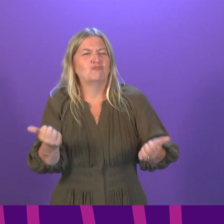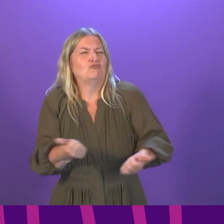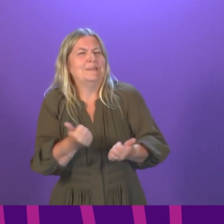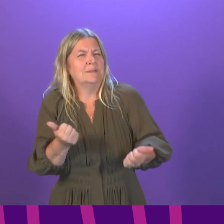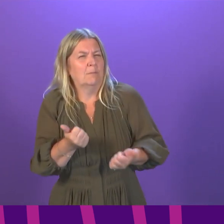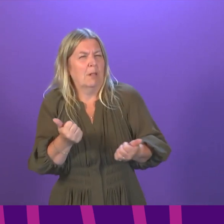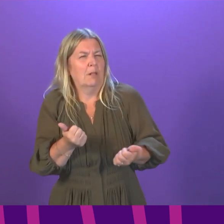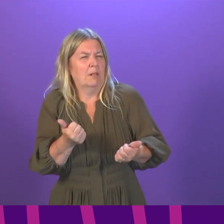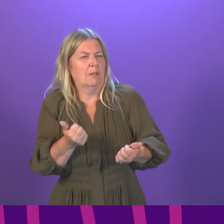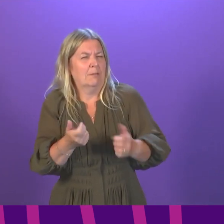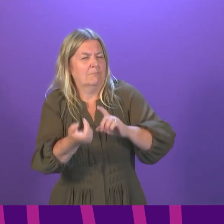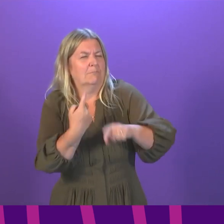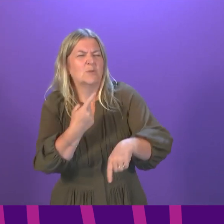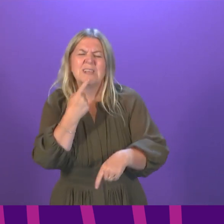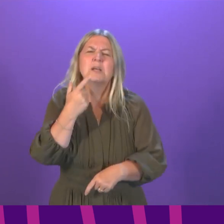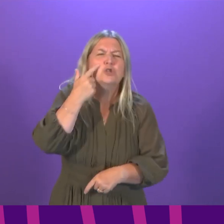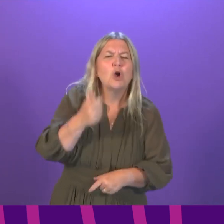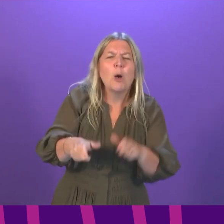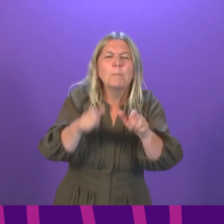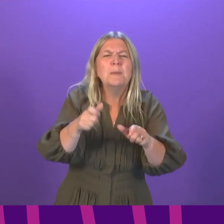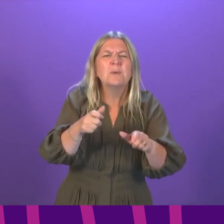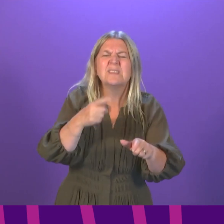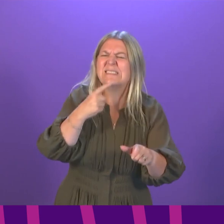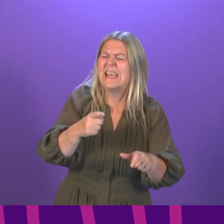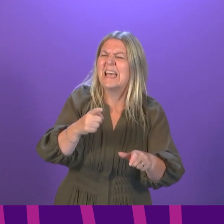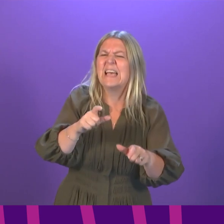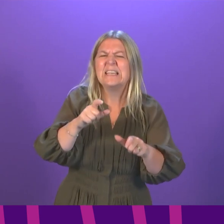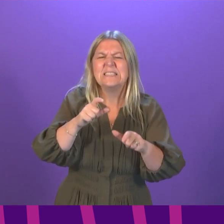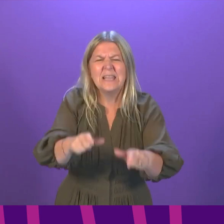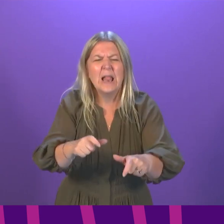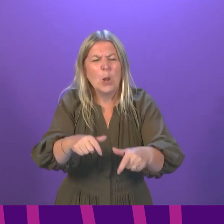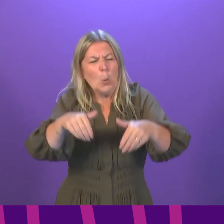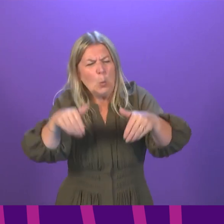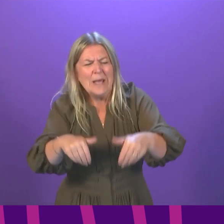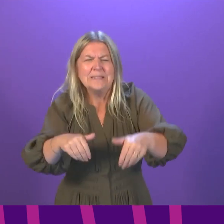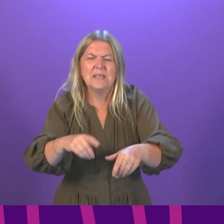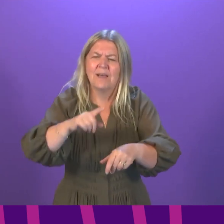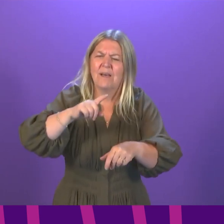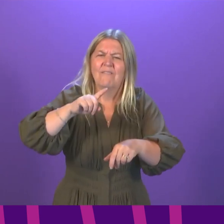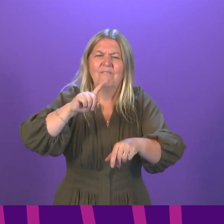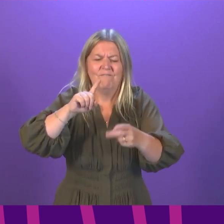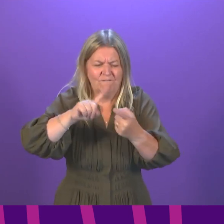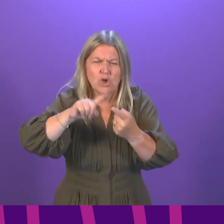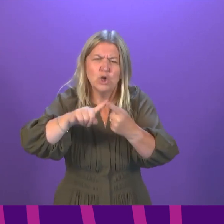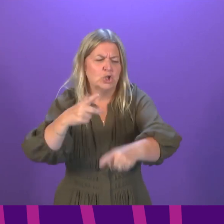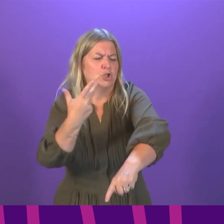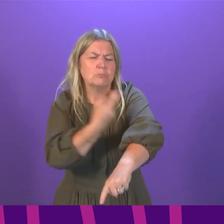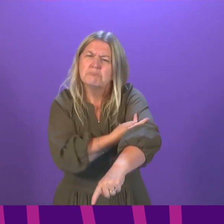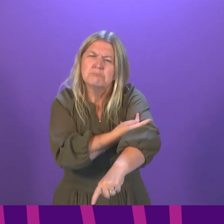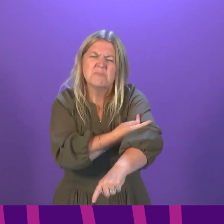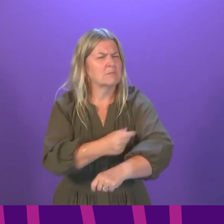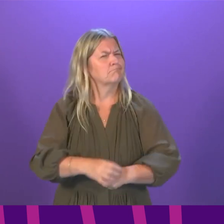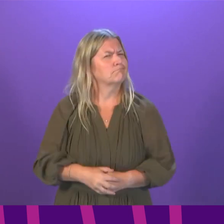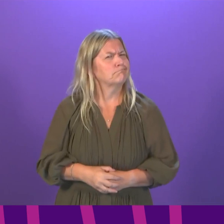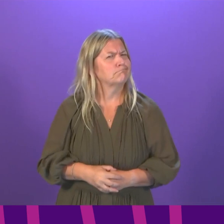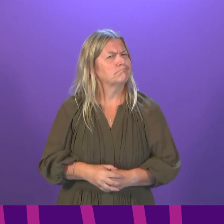some young people were described as still awaiting a first dose. All over-18s have been offered a first